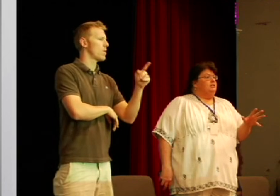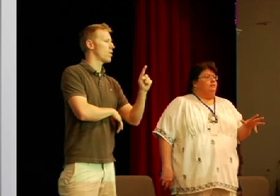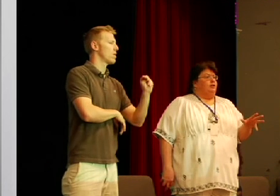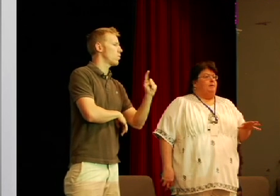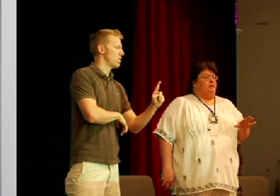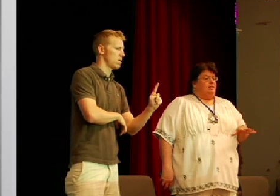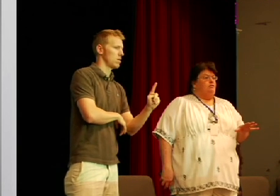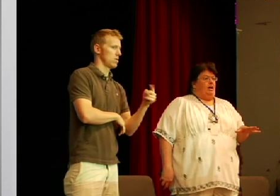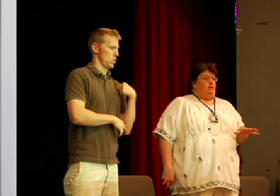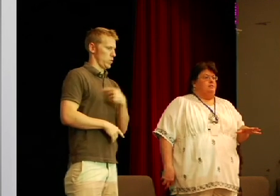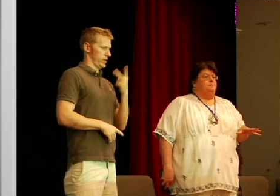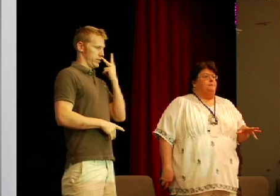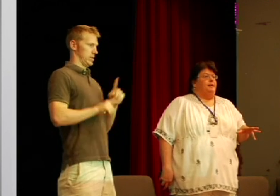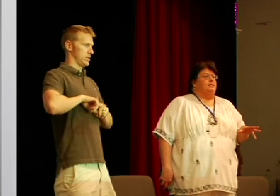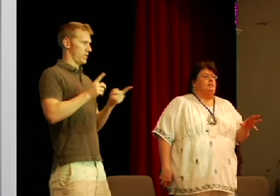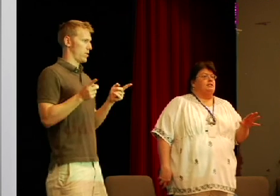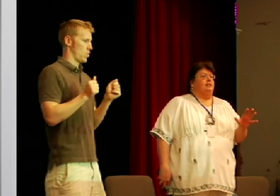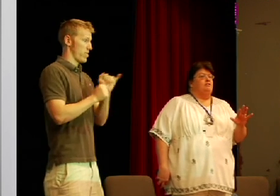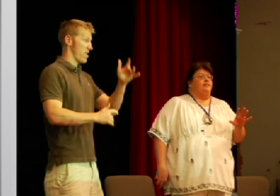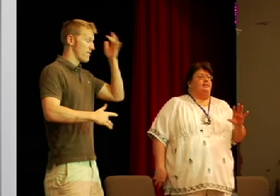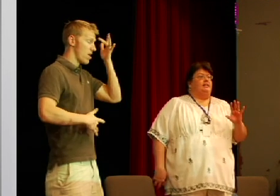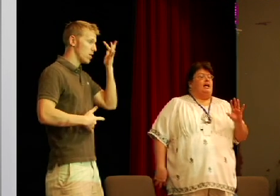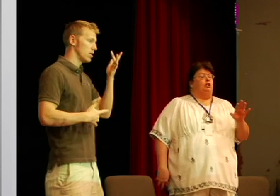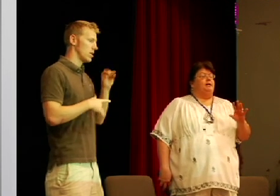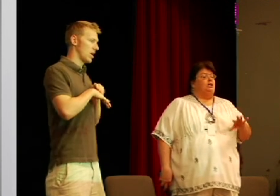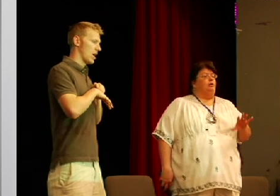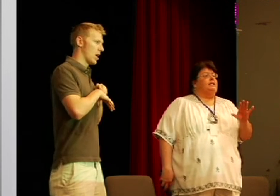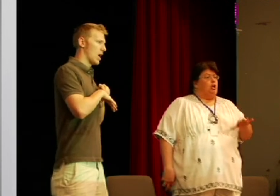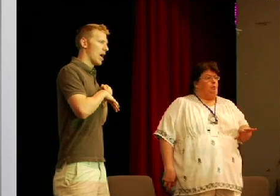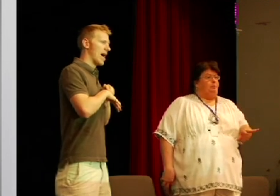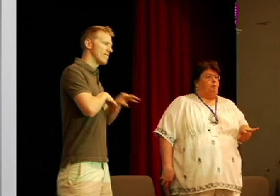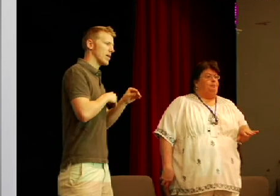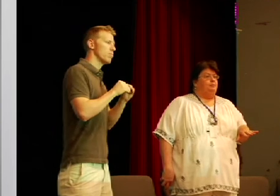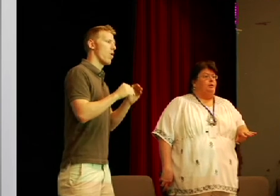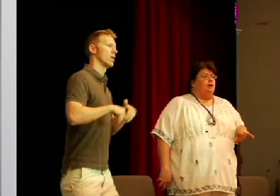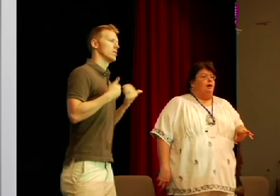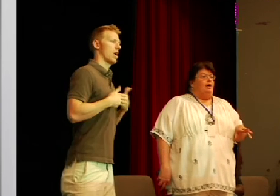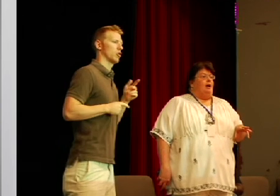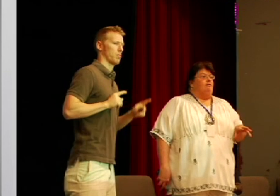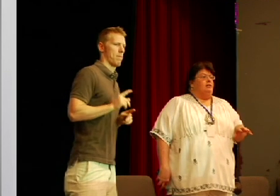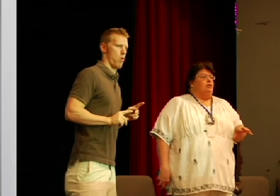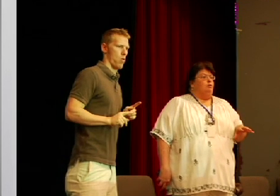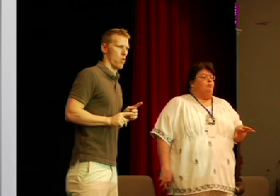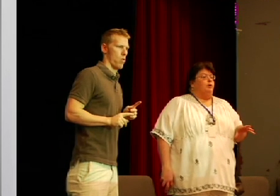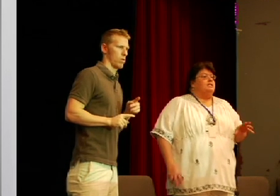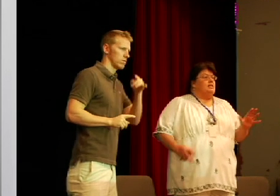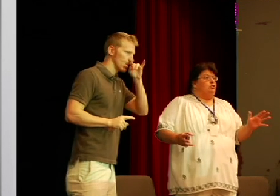different about this virus is it's tending to affect a little bit young younger people every year with seasonal